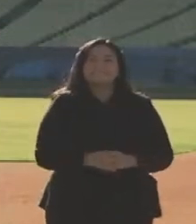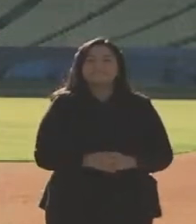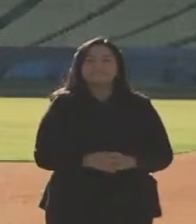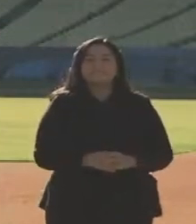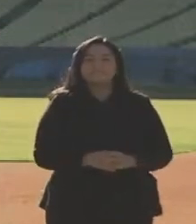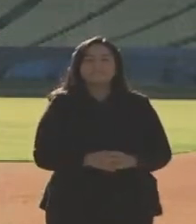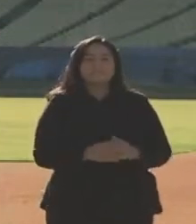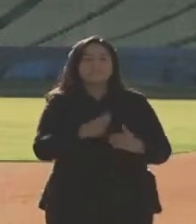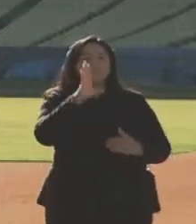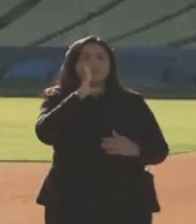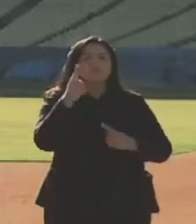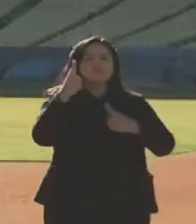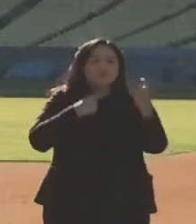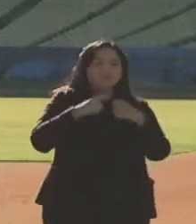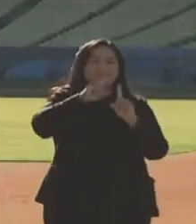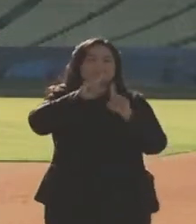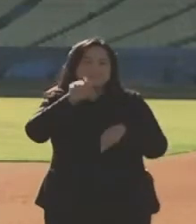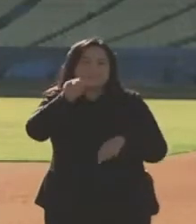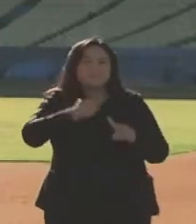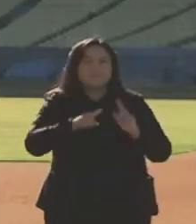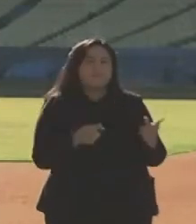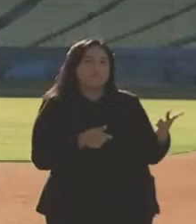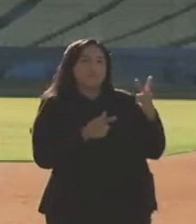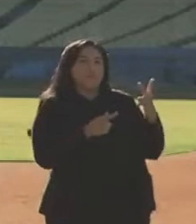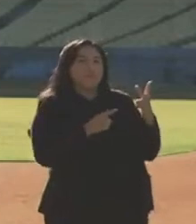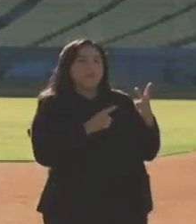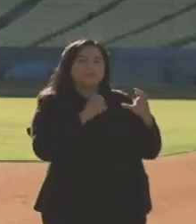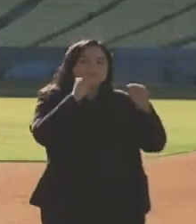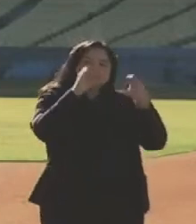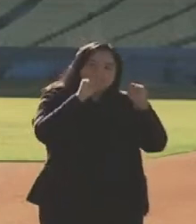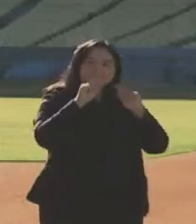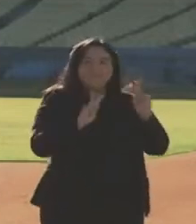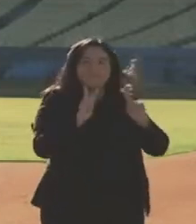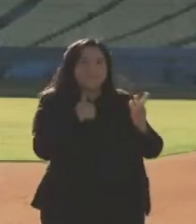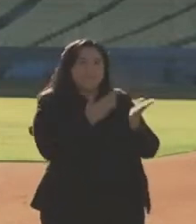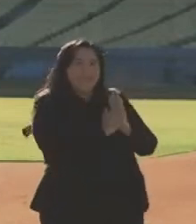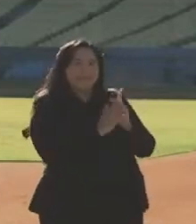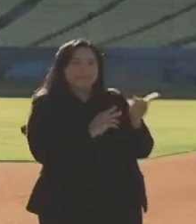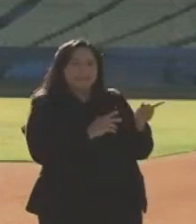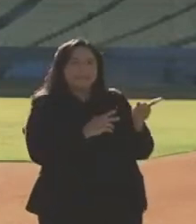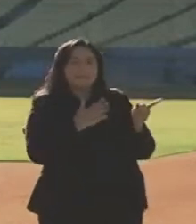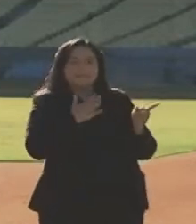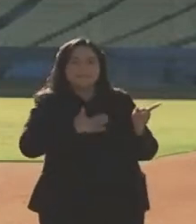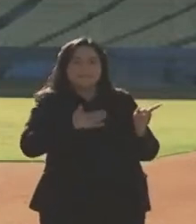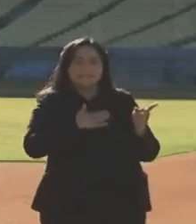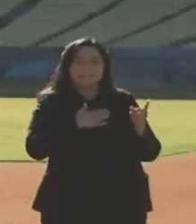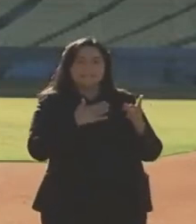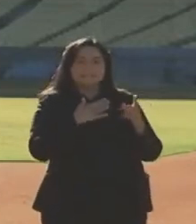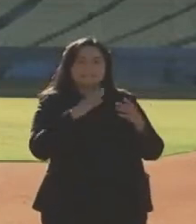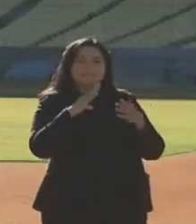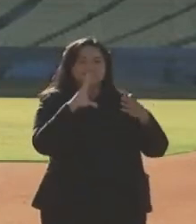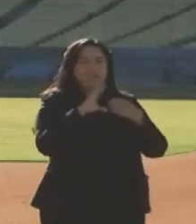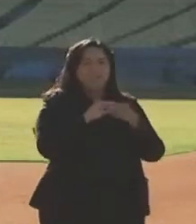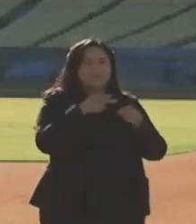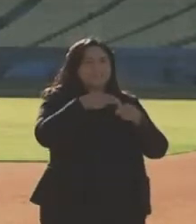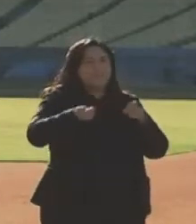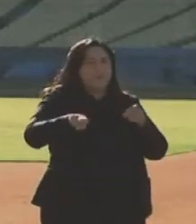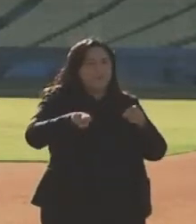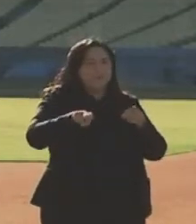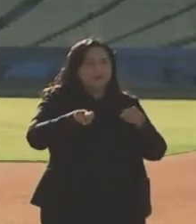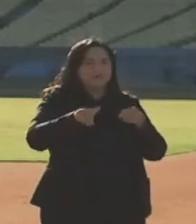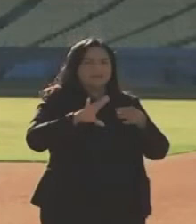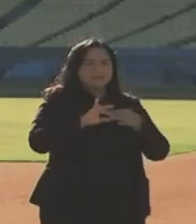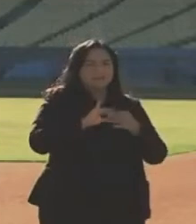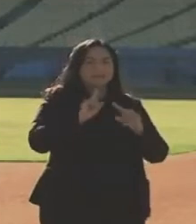We were going to go to Q&A, but we have three extraordinary other people. And I'm going to ask them just to keep their comments tight. But they have been critical